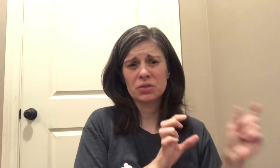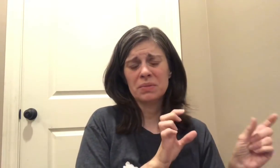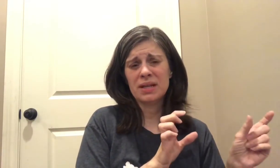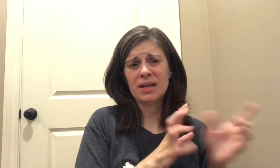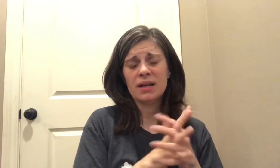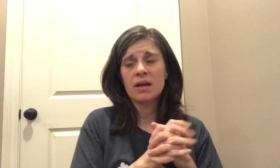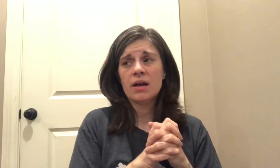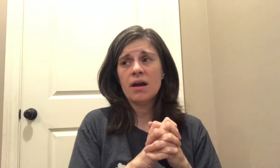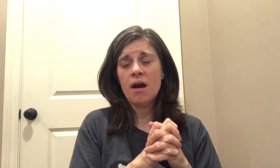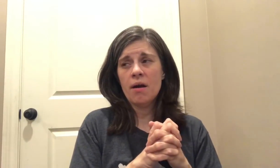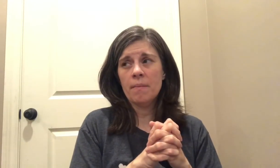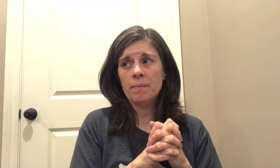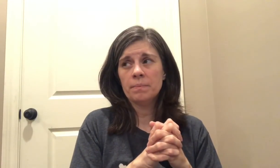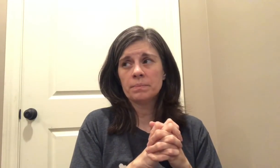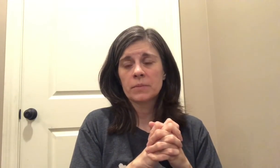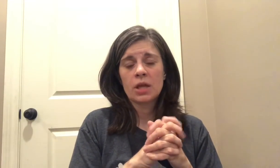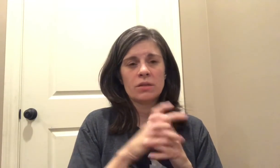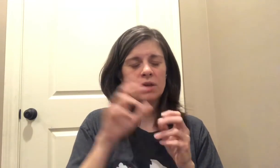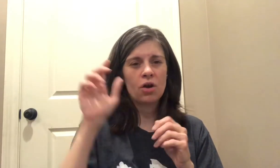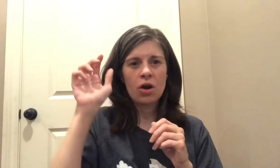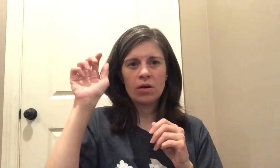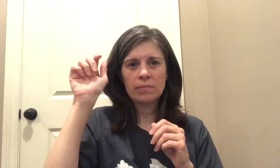should be um there are